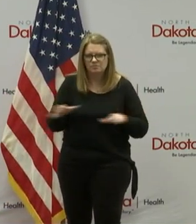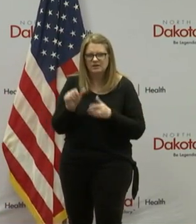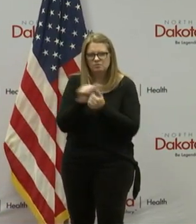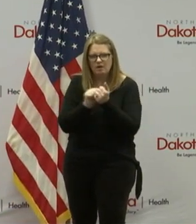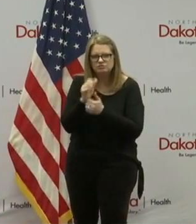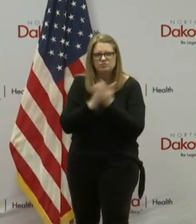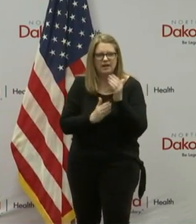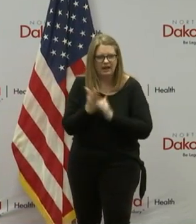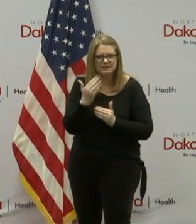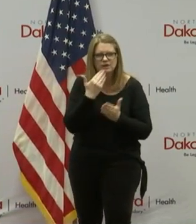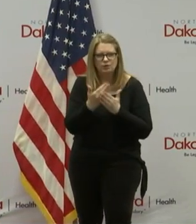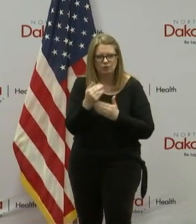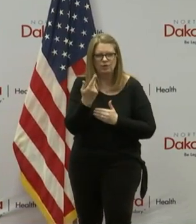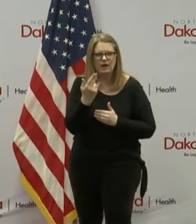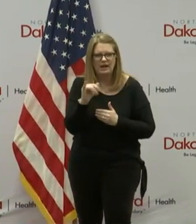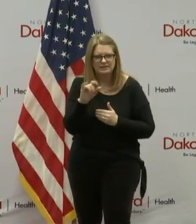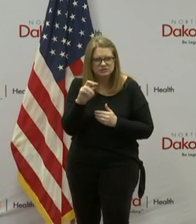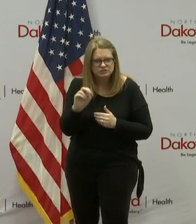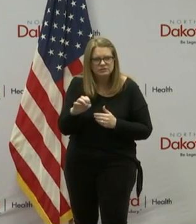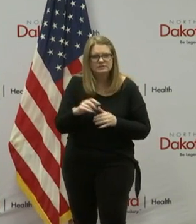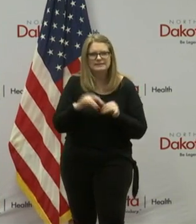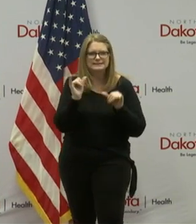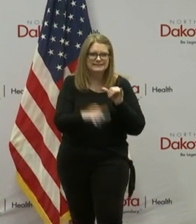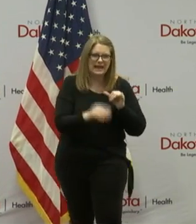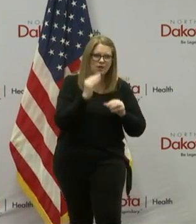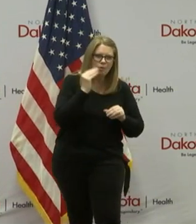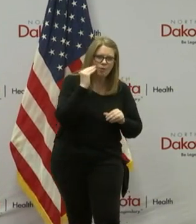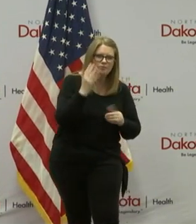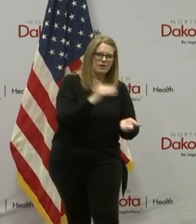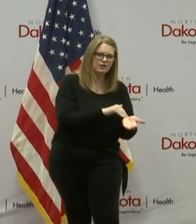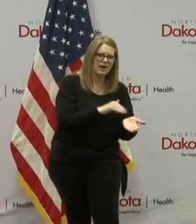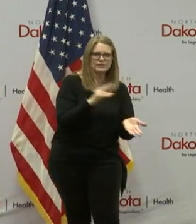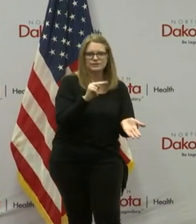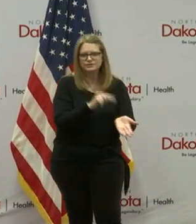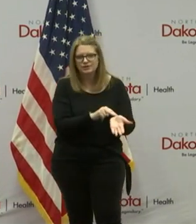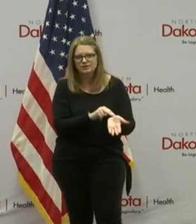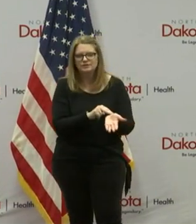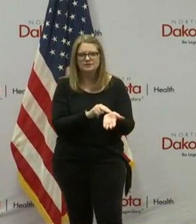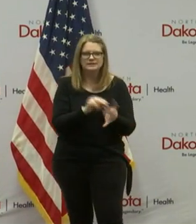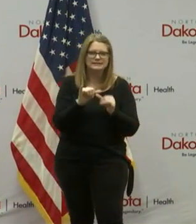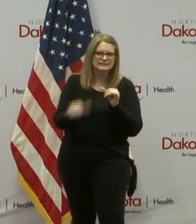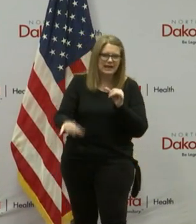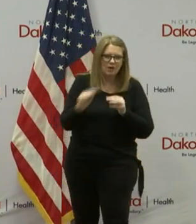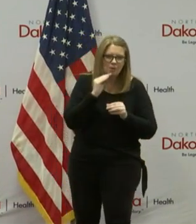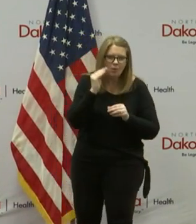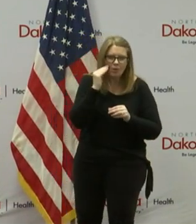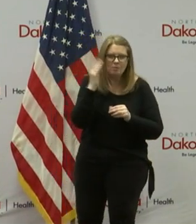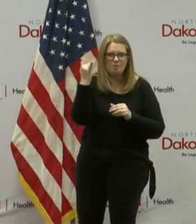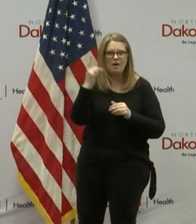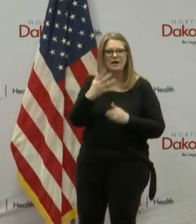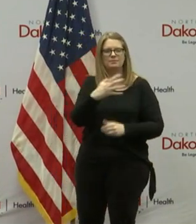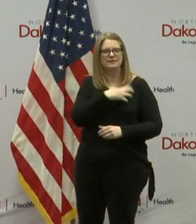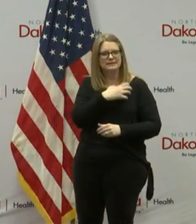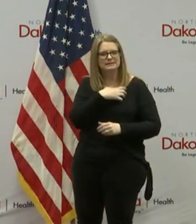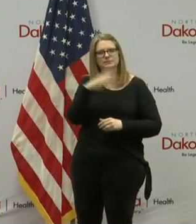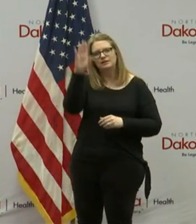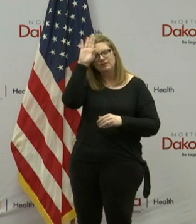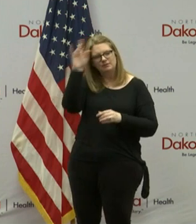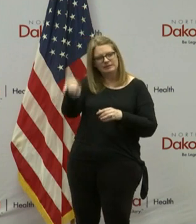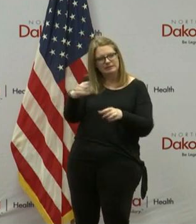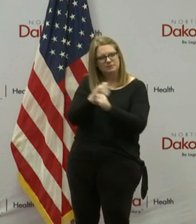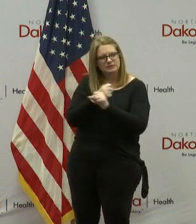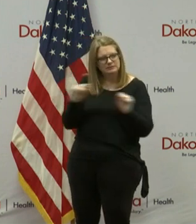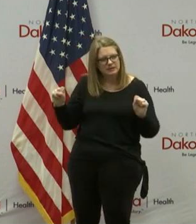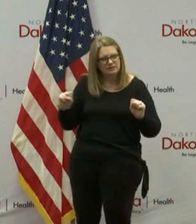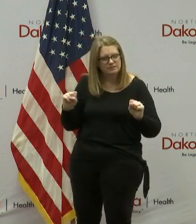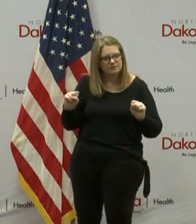Stay home for our nurses and doctors, stay home for our public health professionals, stay home for our police officers and firefighters, stay home for our